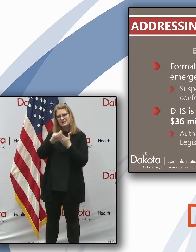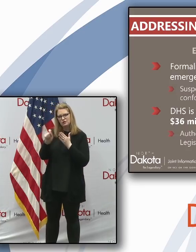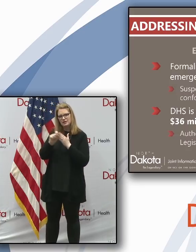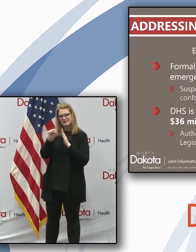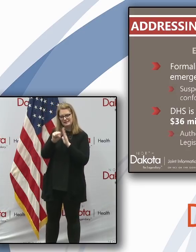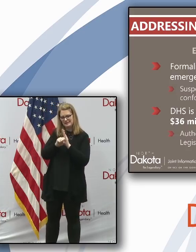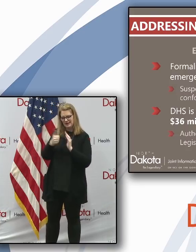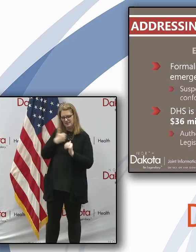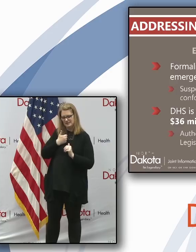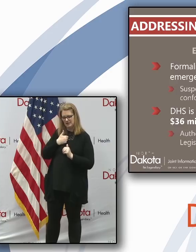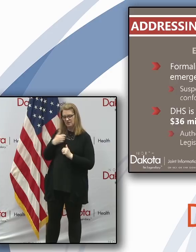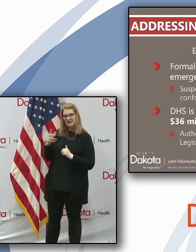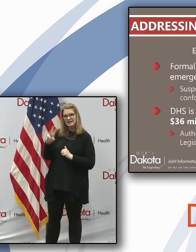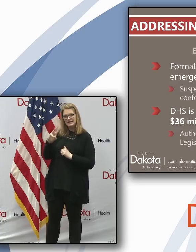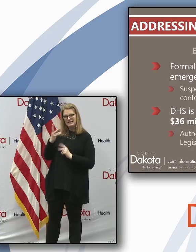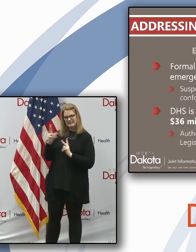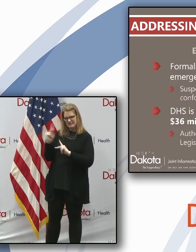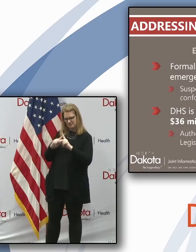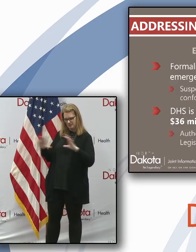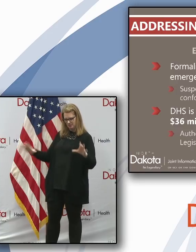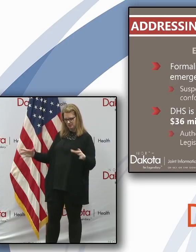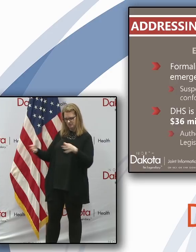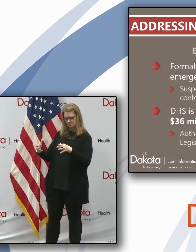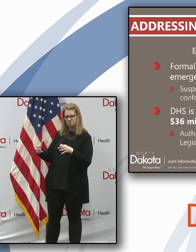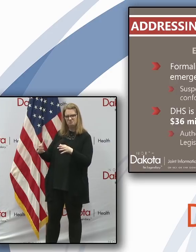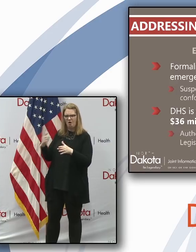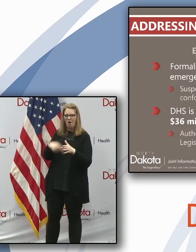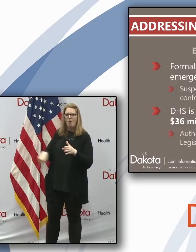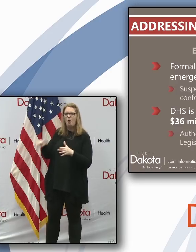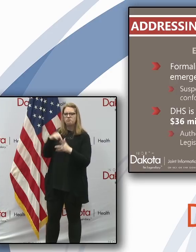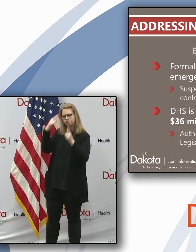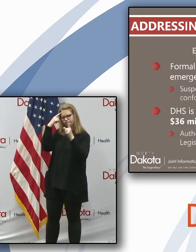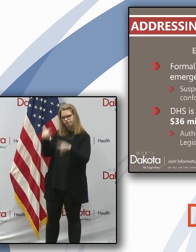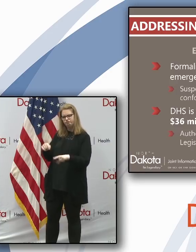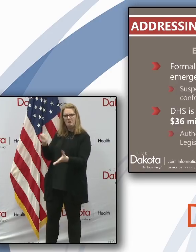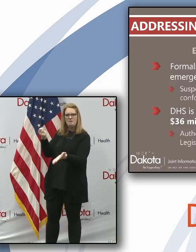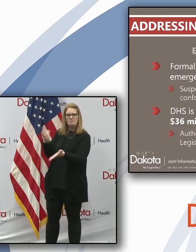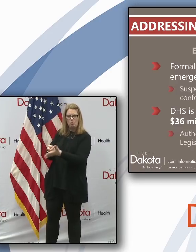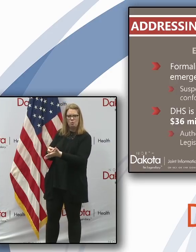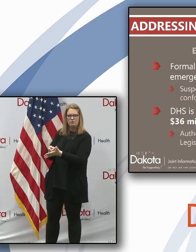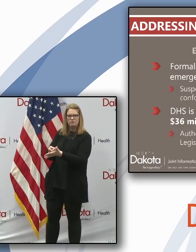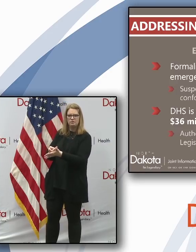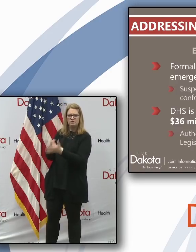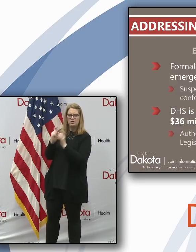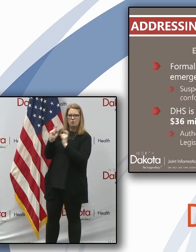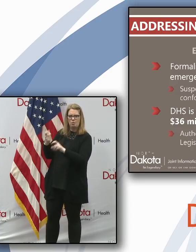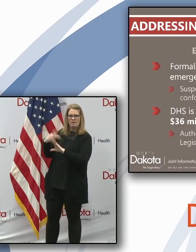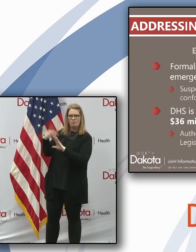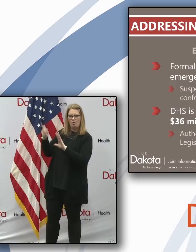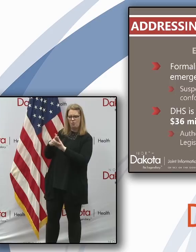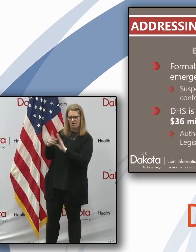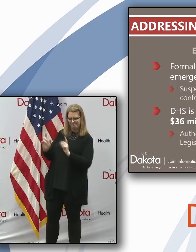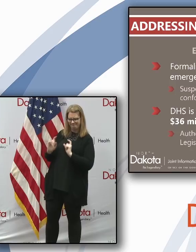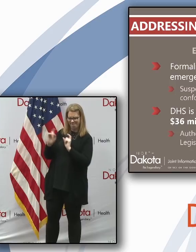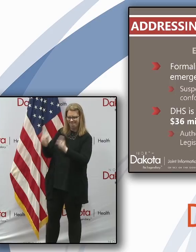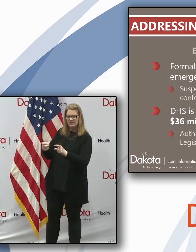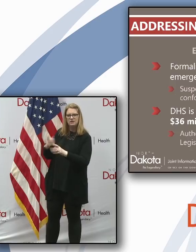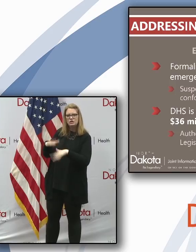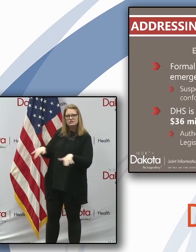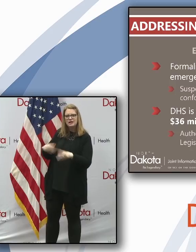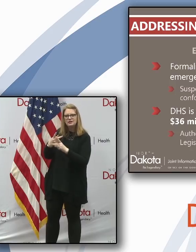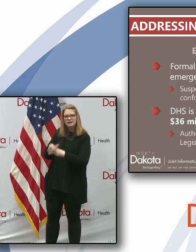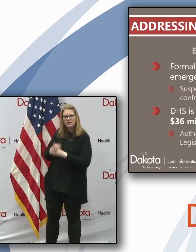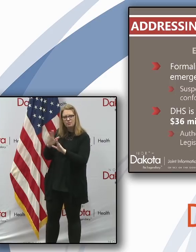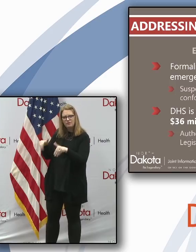And that six person body, uh, approved unanimously, uh, to establish the, the grant program for childcare providers with, uh,